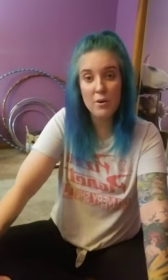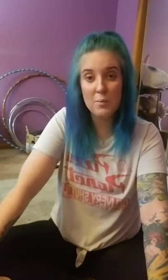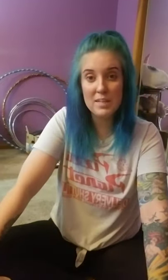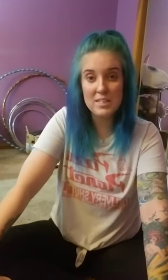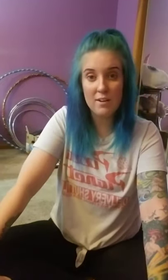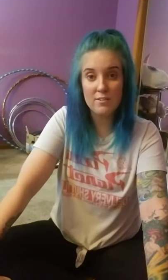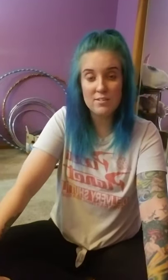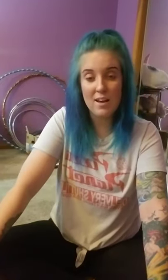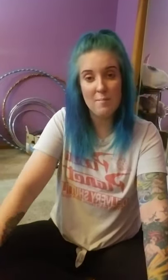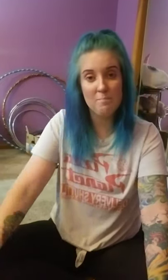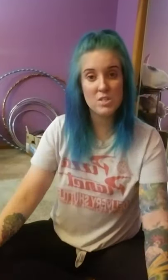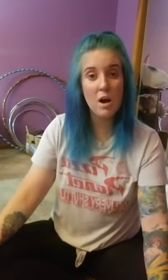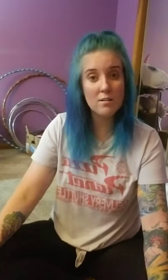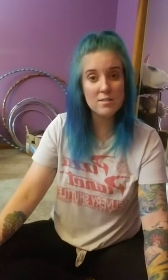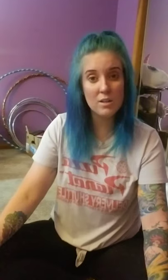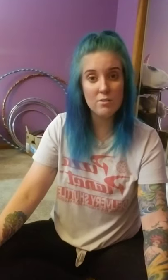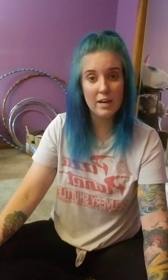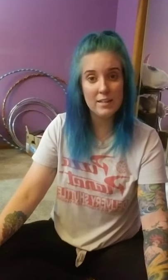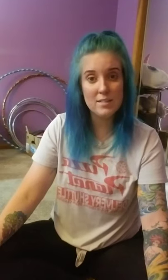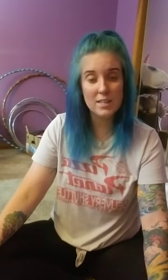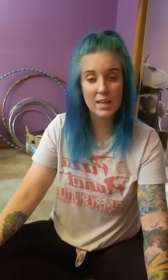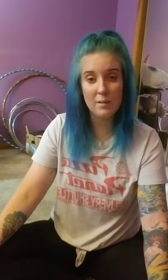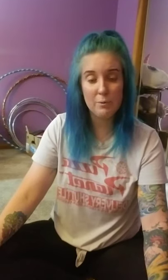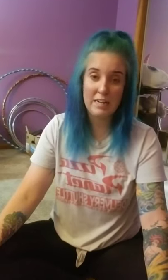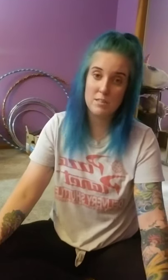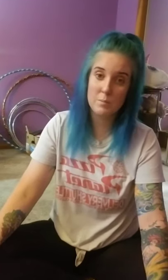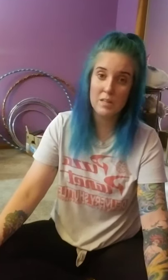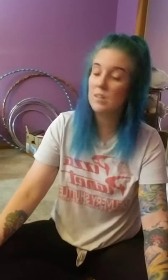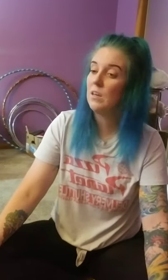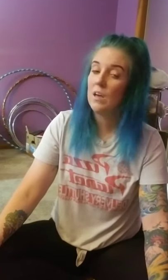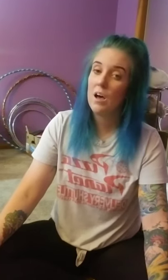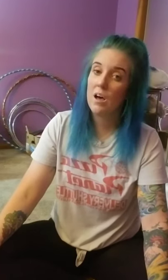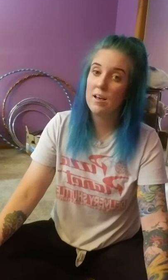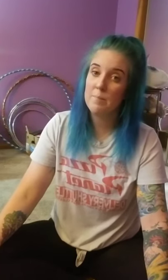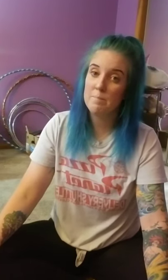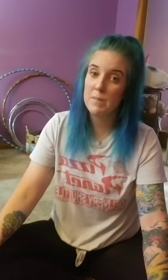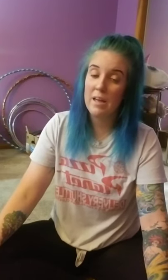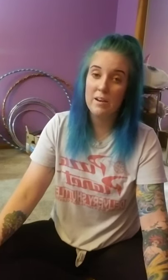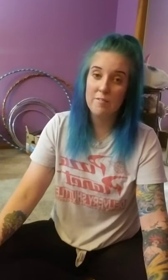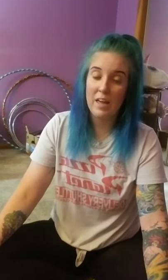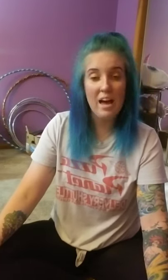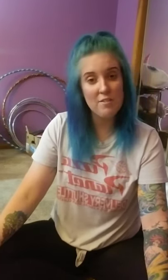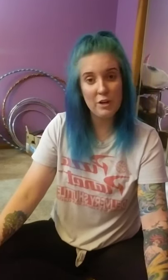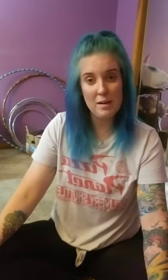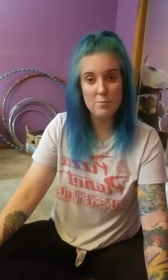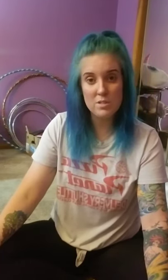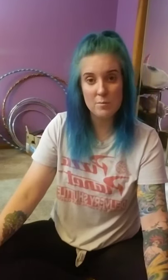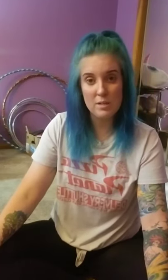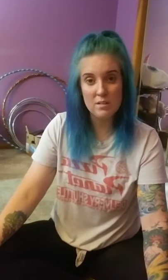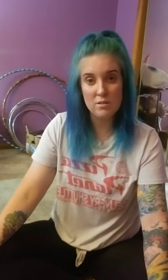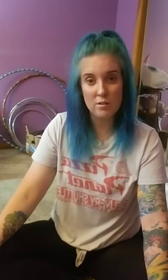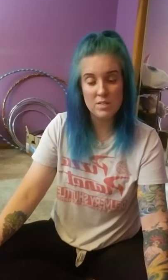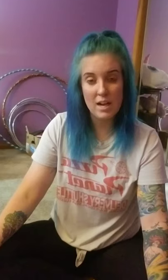old McDonald songs that you guys can practice with. And if they have other animals that we didn't learn today,